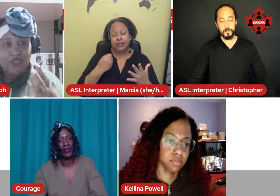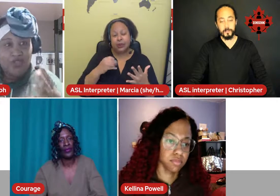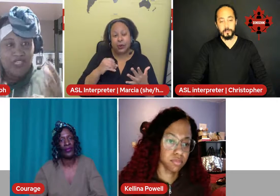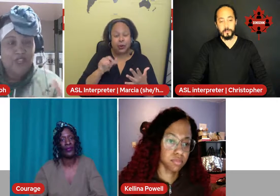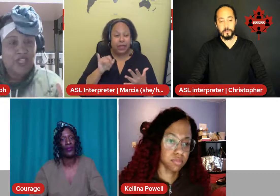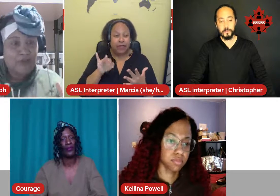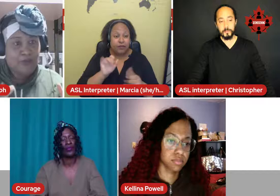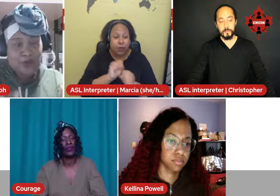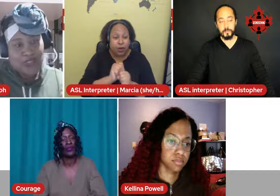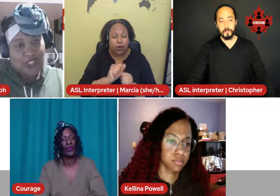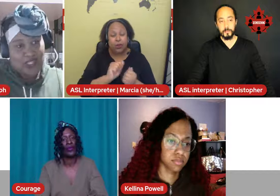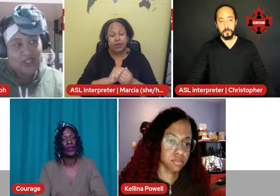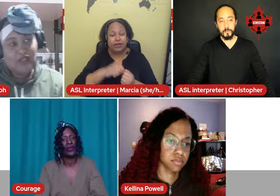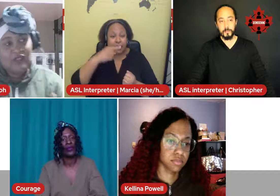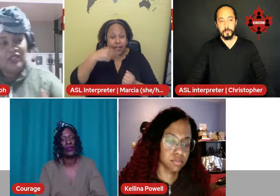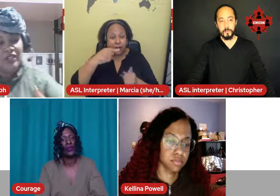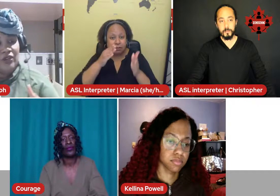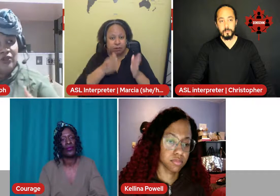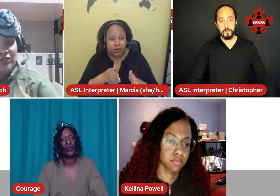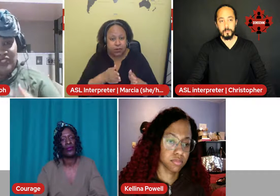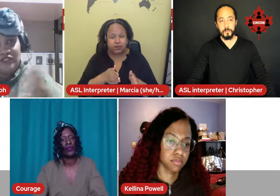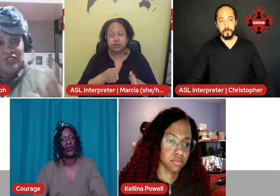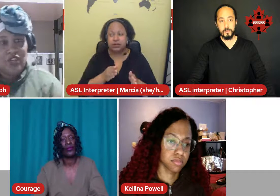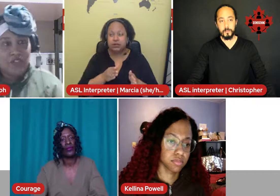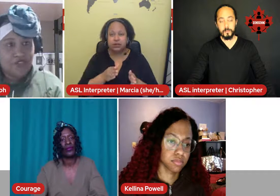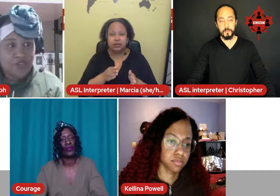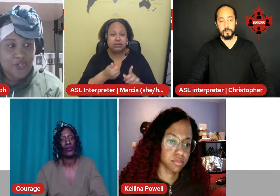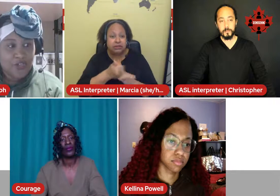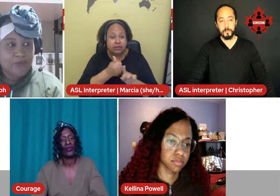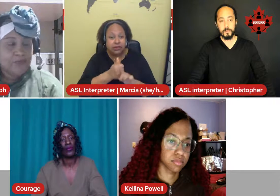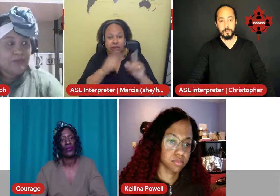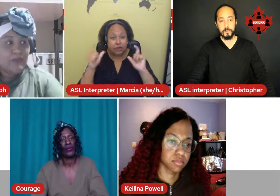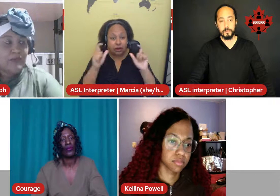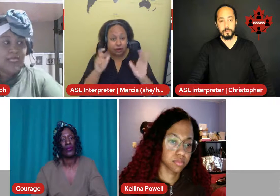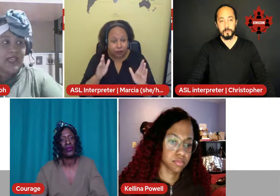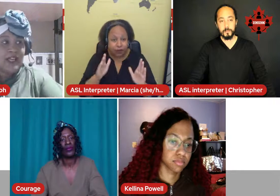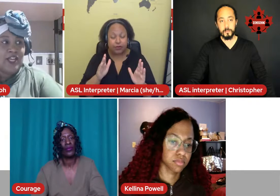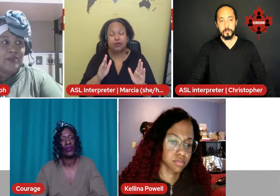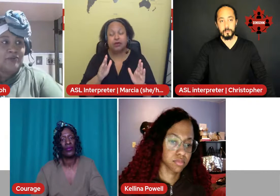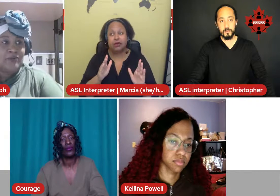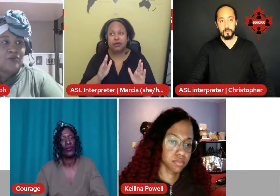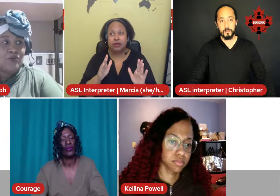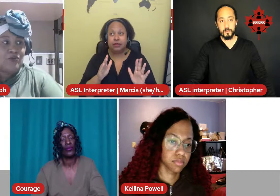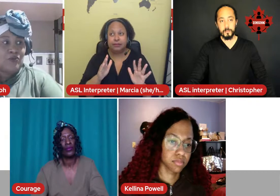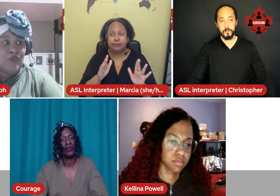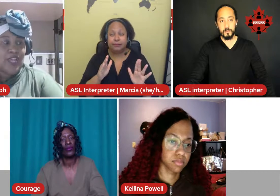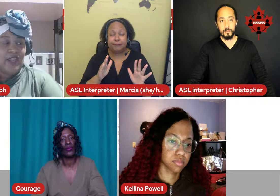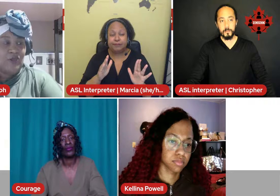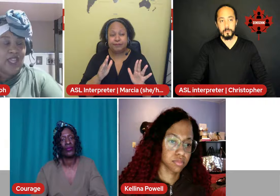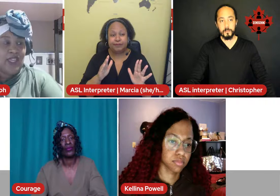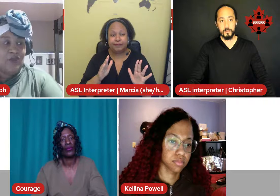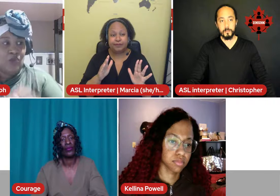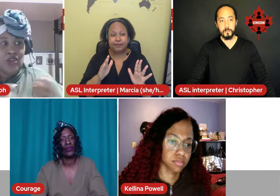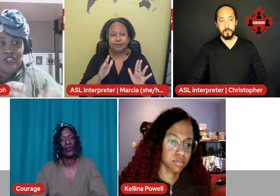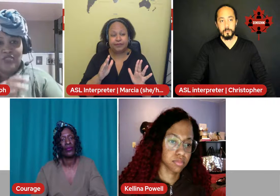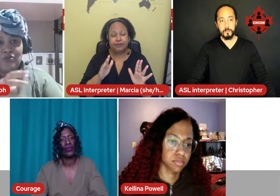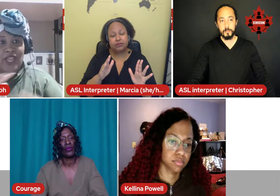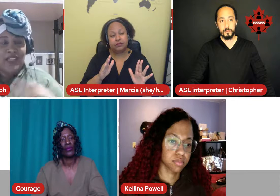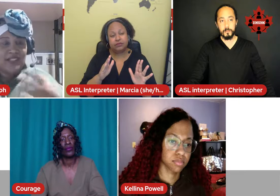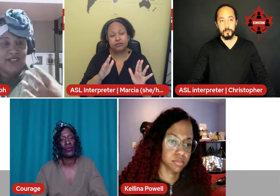a hearing person who is a photographer, um, and, and what are some ways that